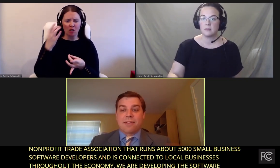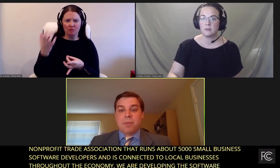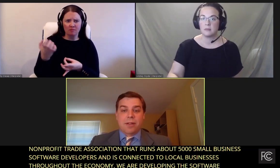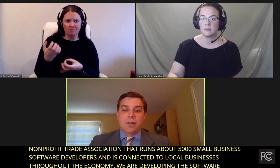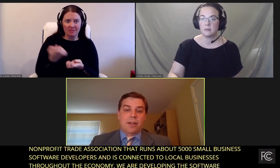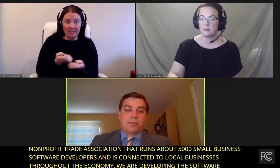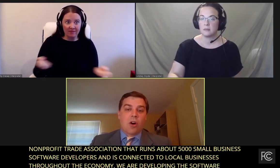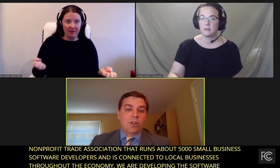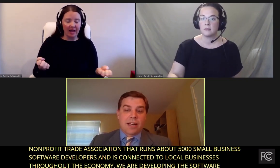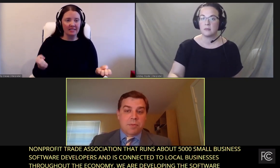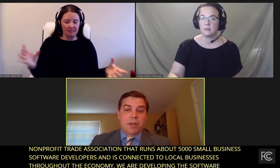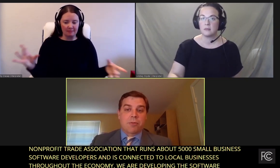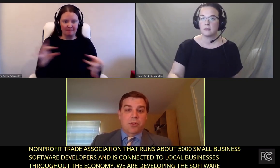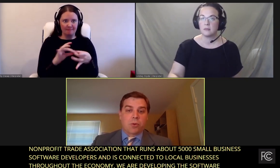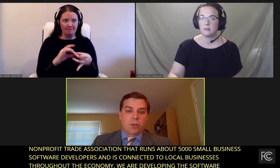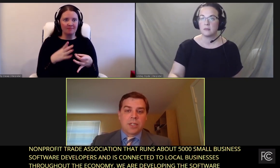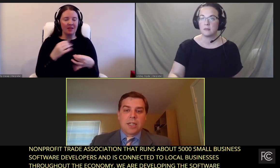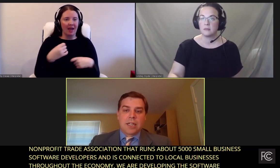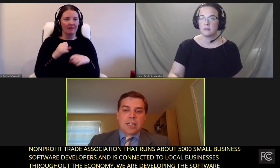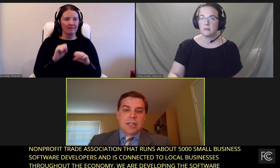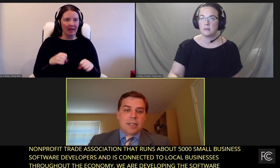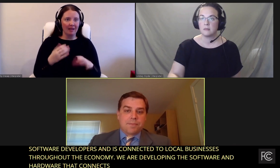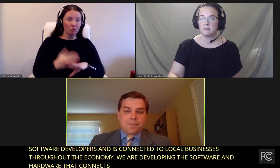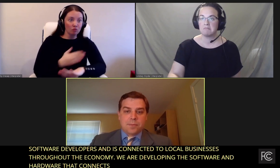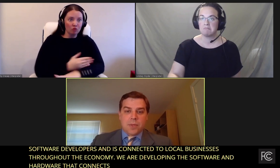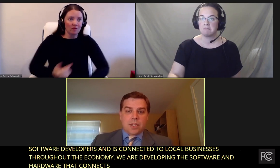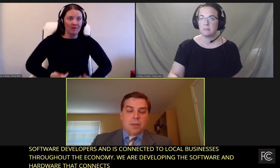to make lives better, all lives better around the world.